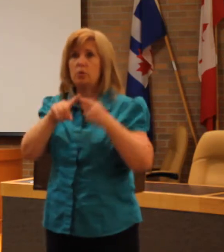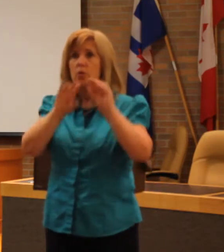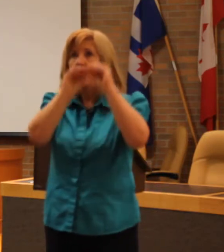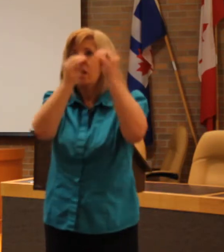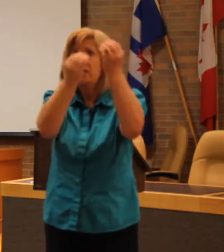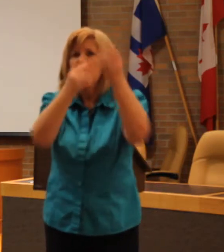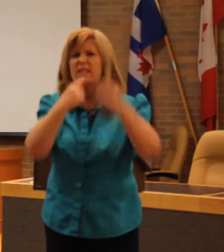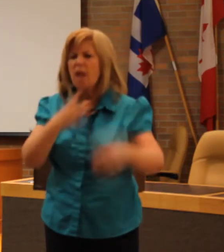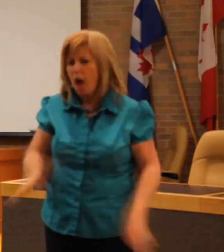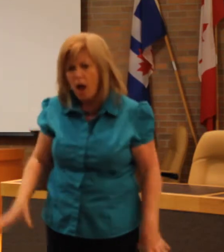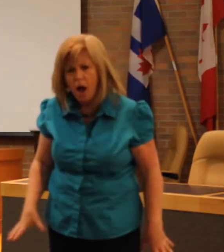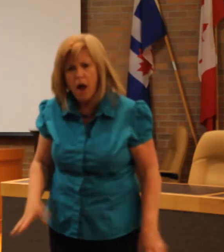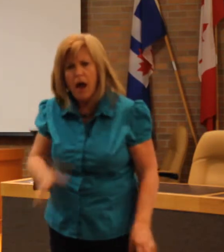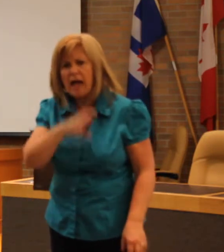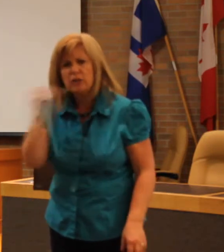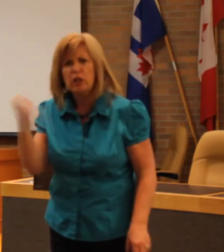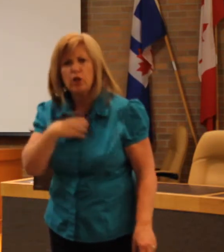grateful.